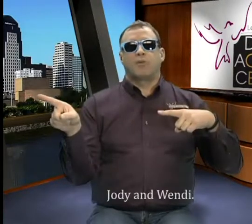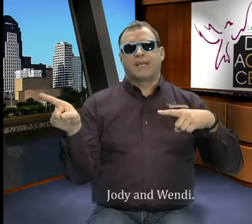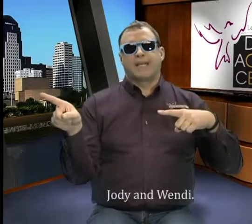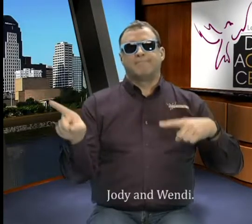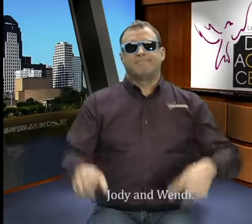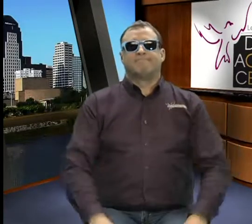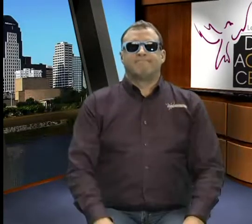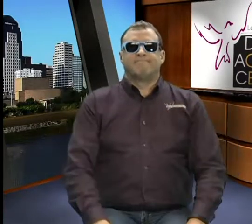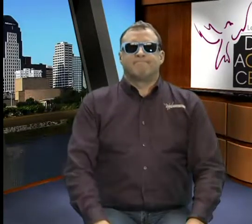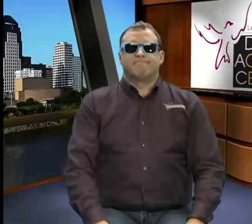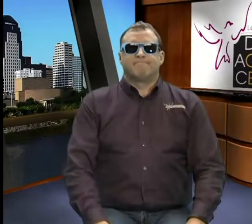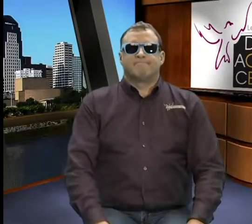Wendy.